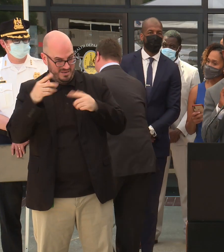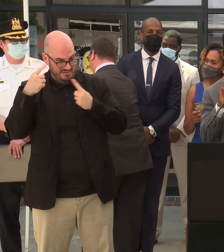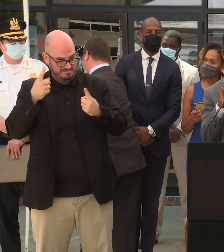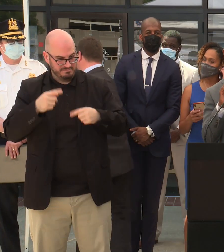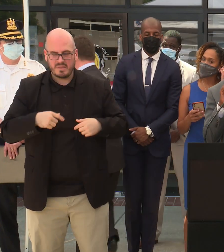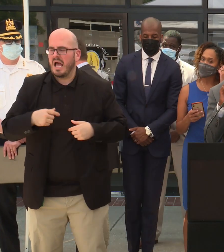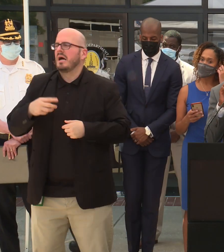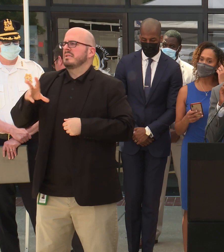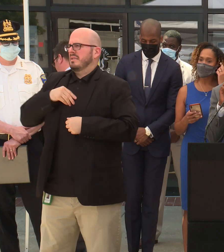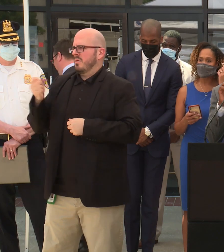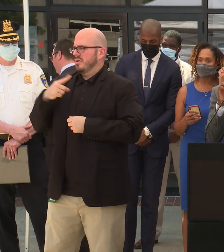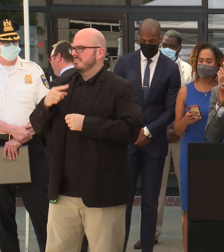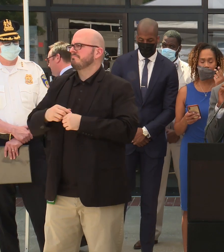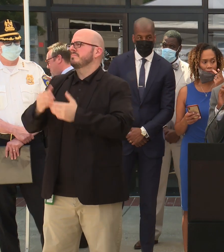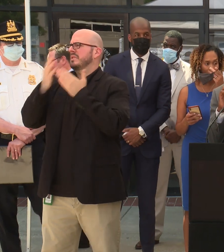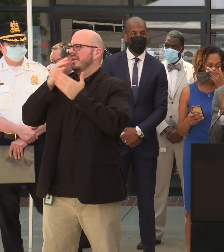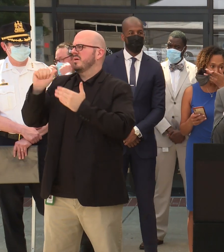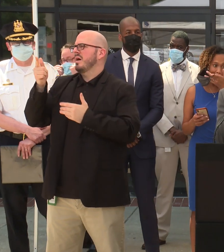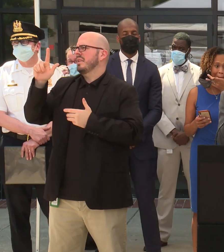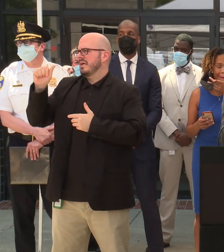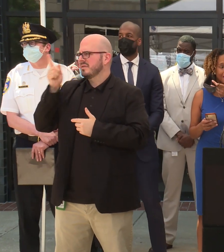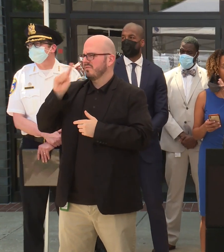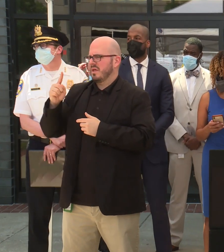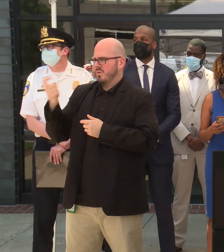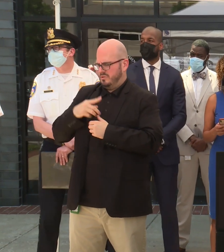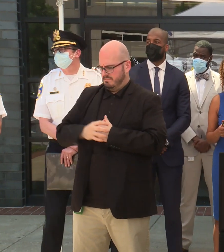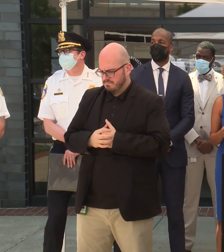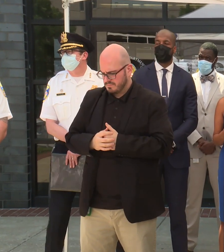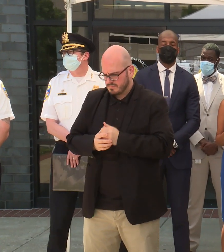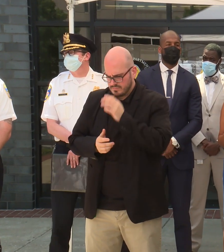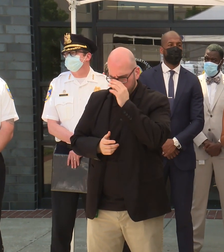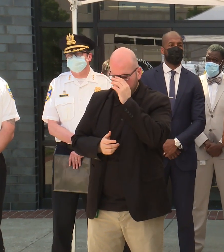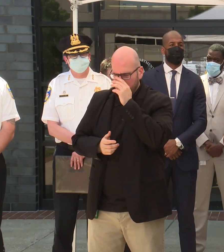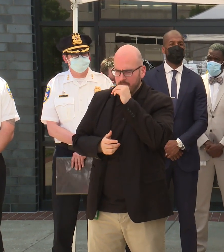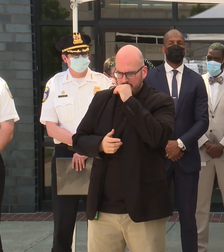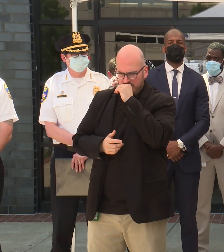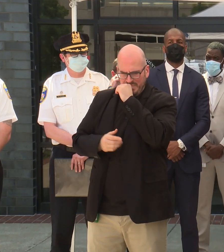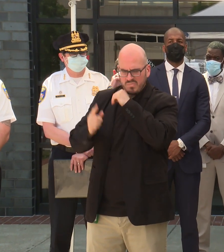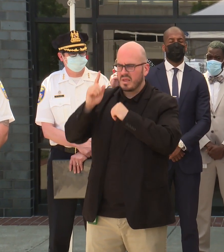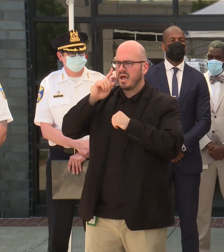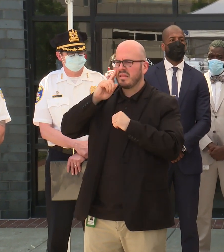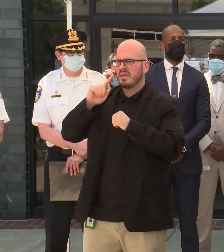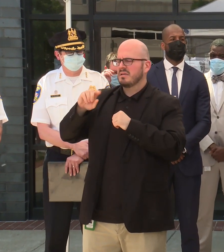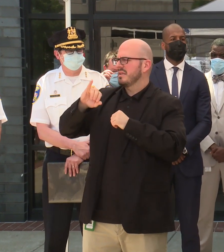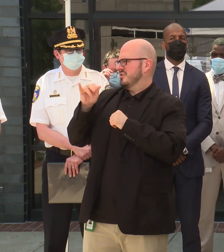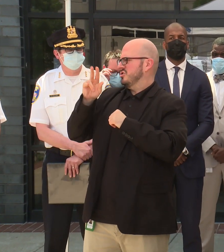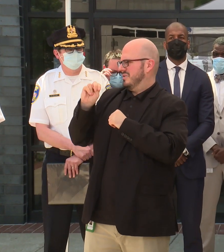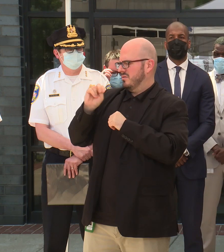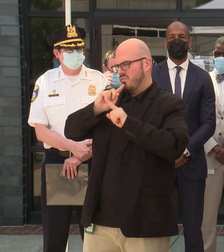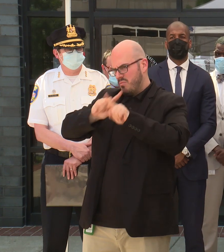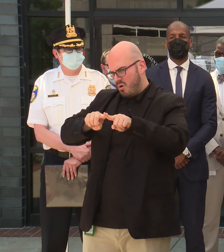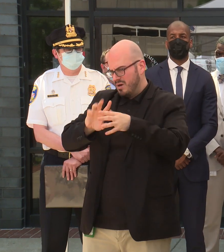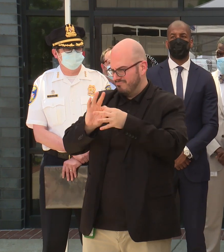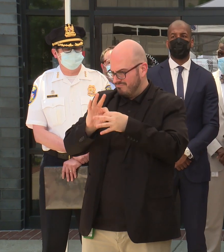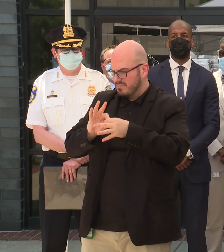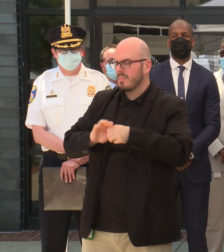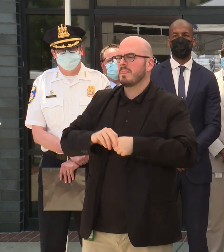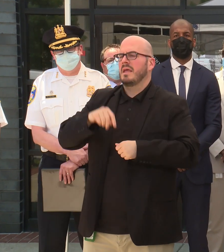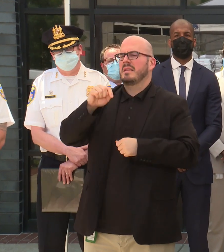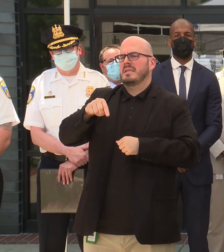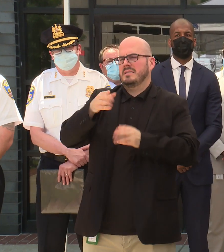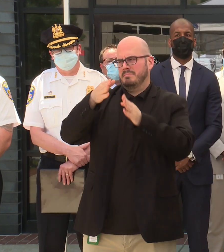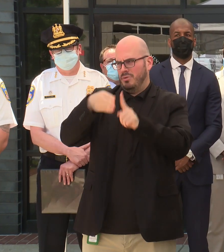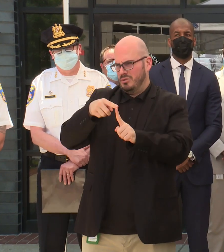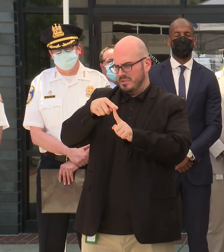I'll take that one. And thank you, Alexa, for that question. I think it's known. I think Justin reported how this this gentleman